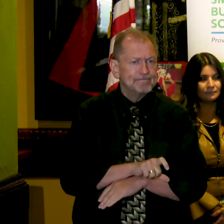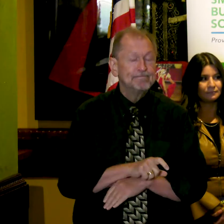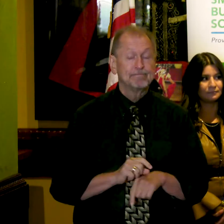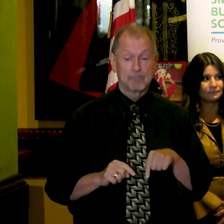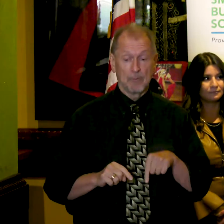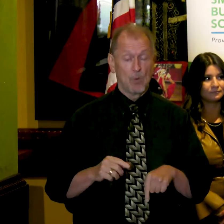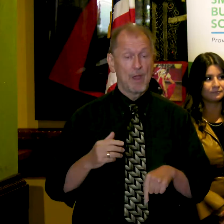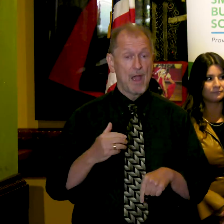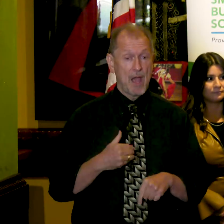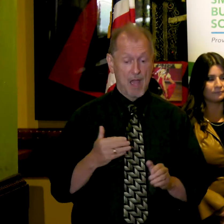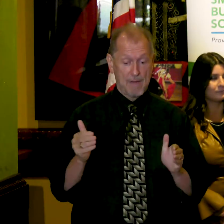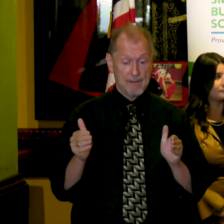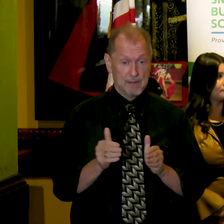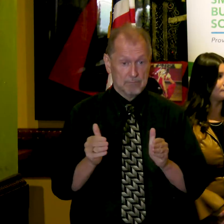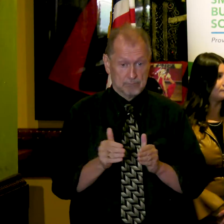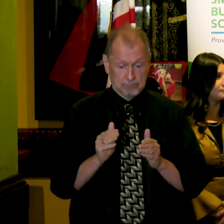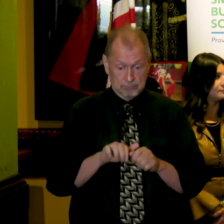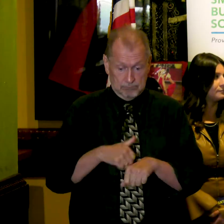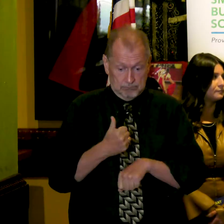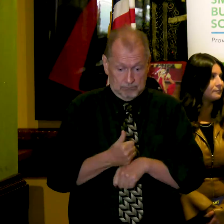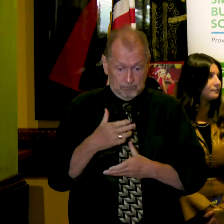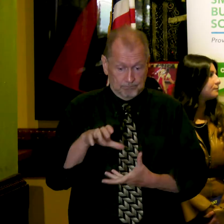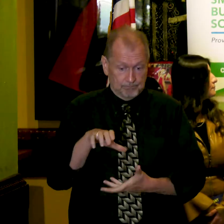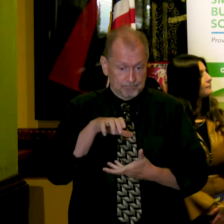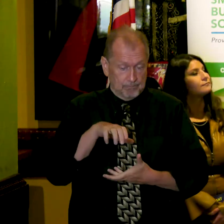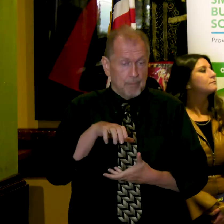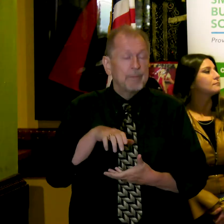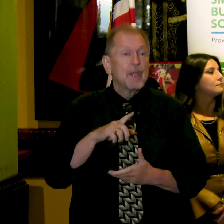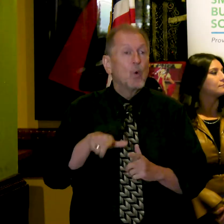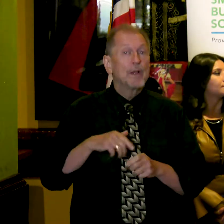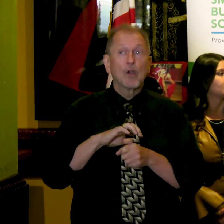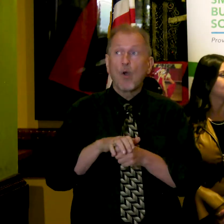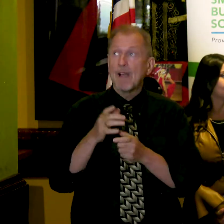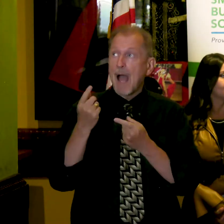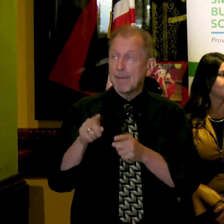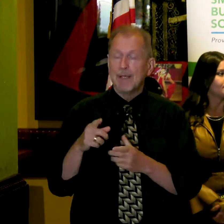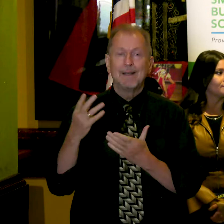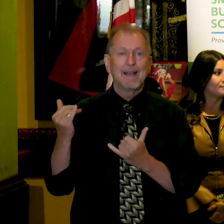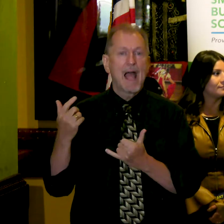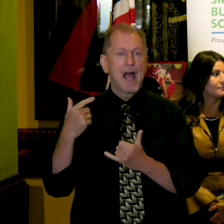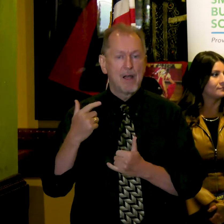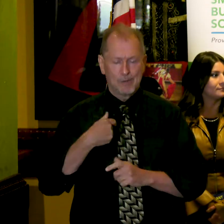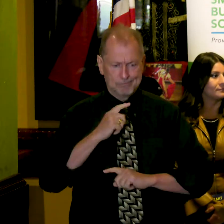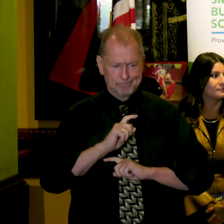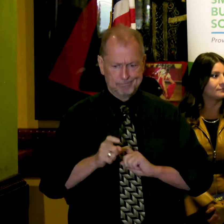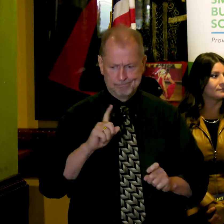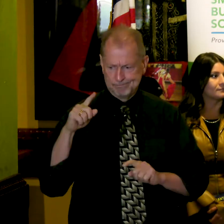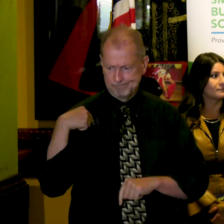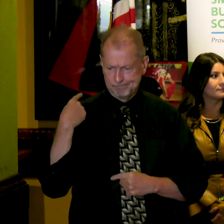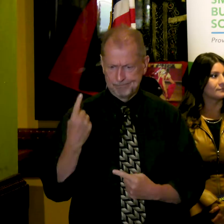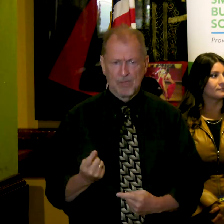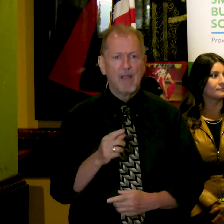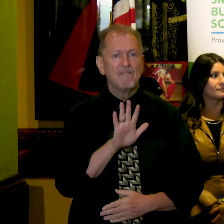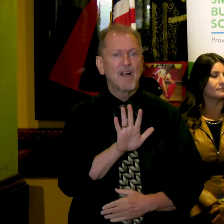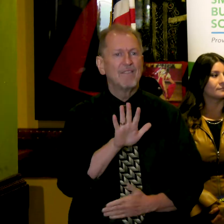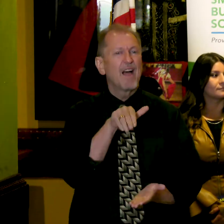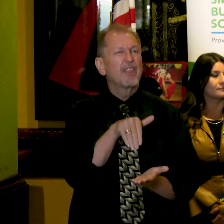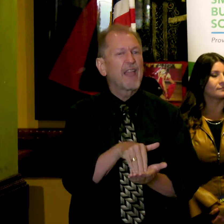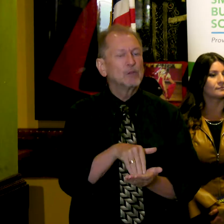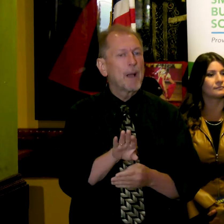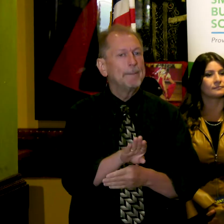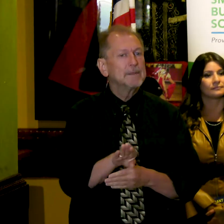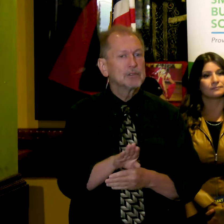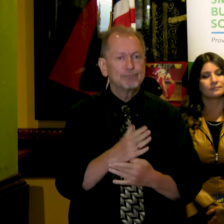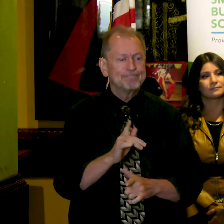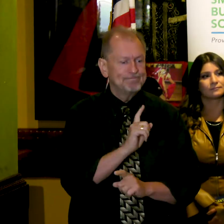Business Source at the onset of COVID. To date, we've provided direct support to almost 5,000 businesses and we're proud to